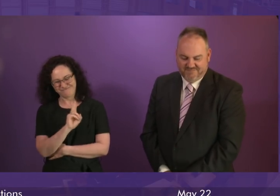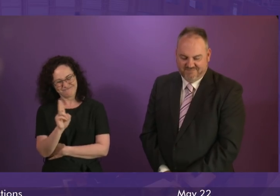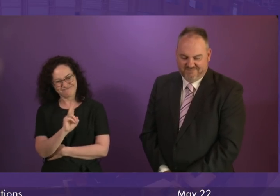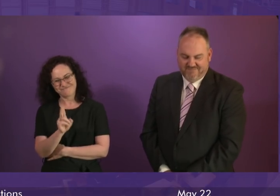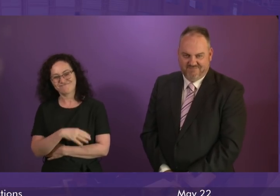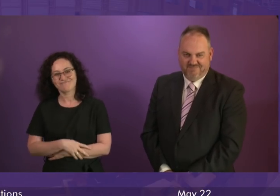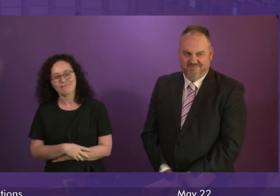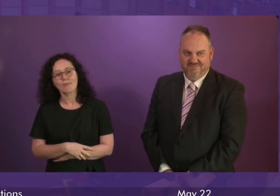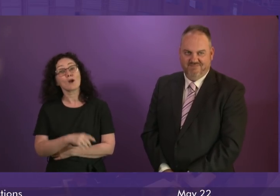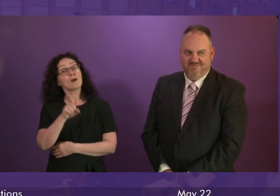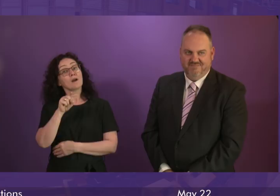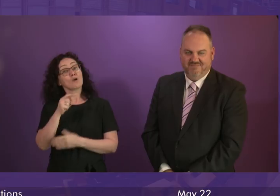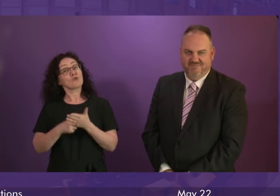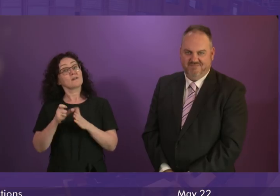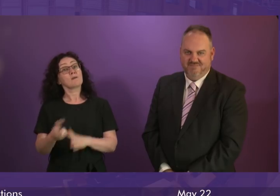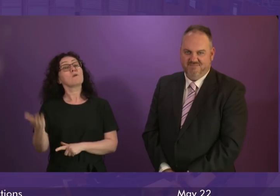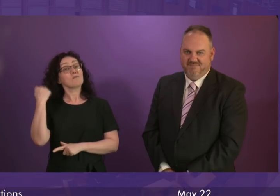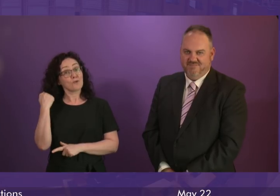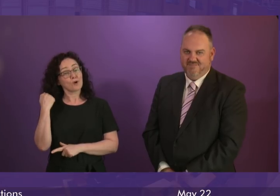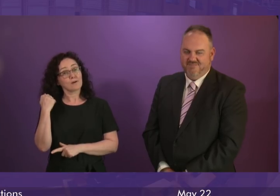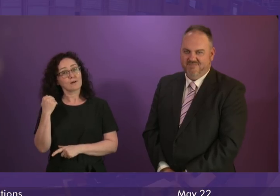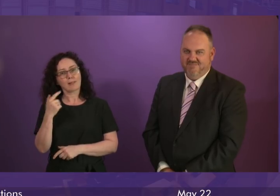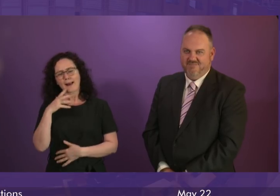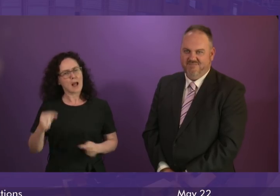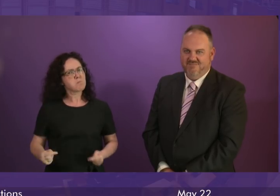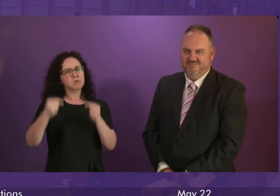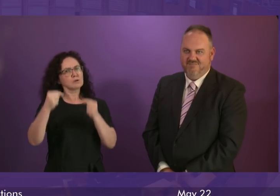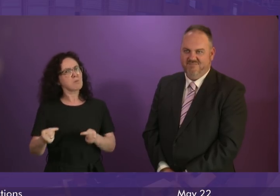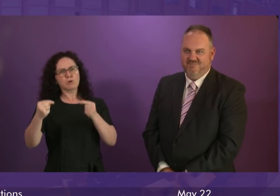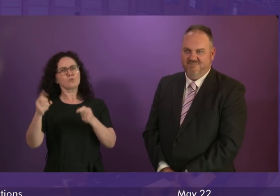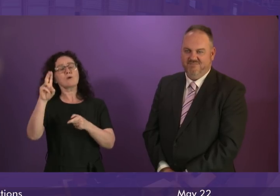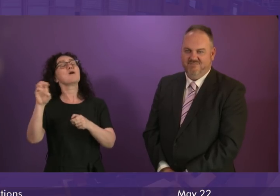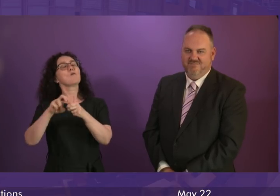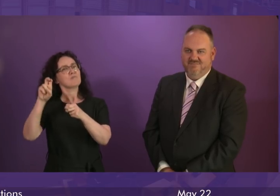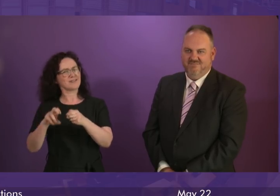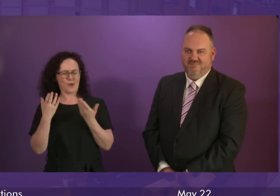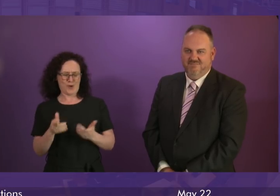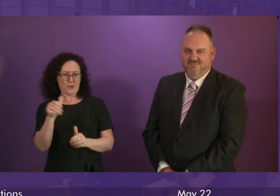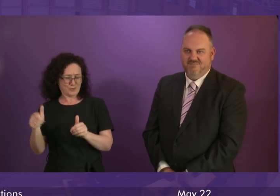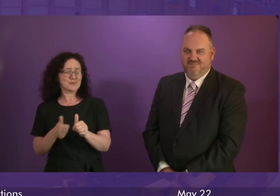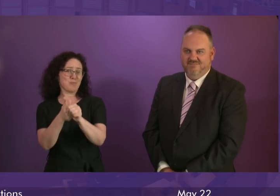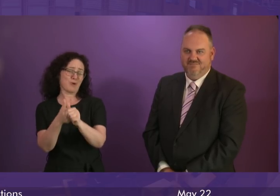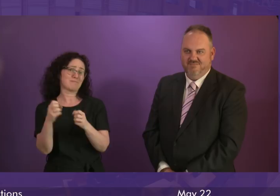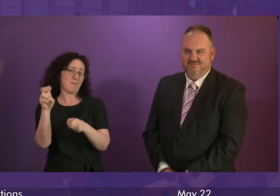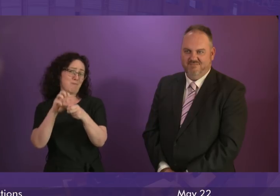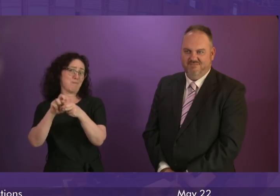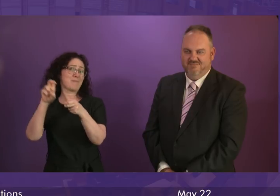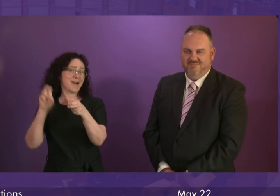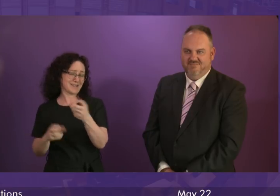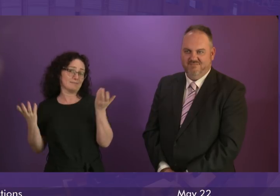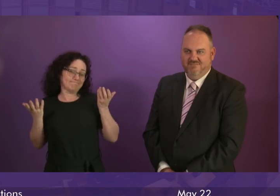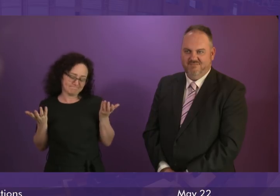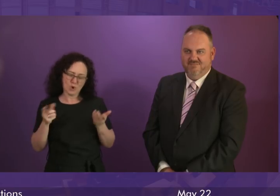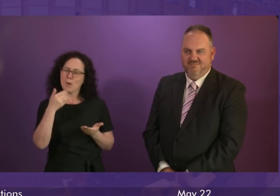used to passionately oppose Brexit. Now Ruth Davidson supports Brexit. She used to